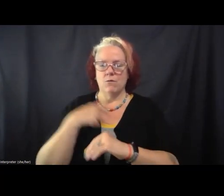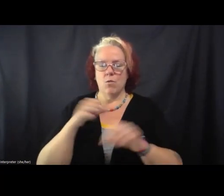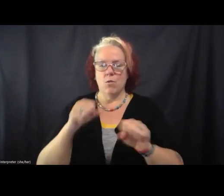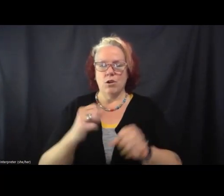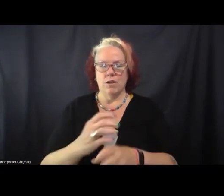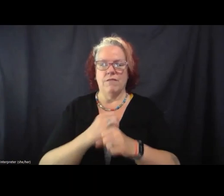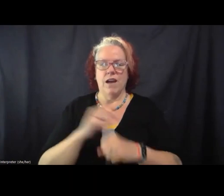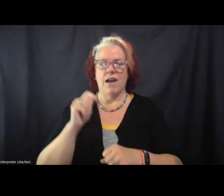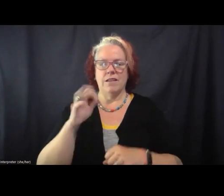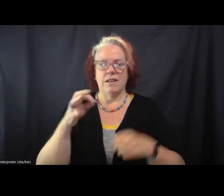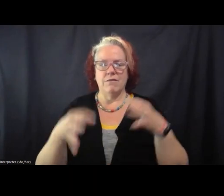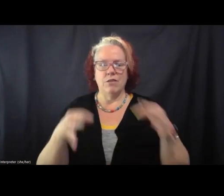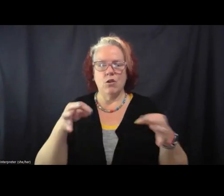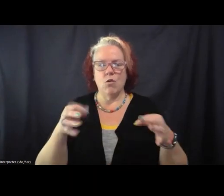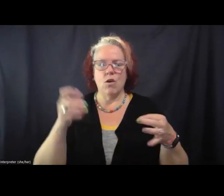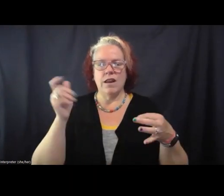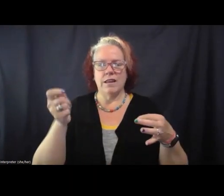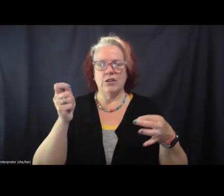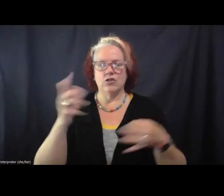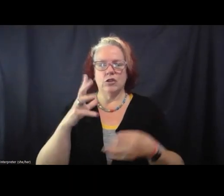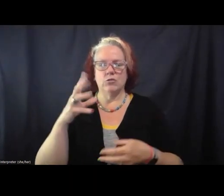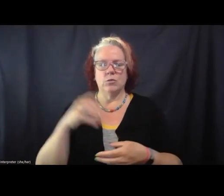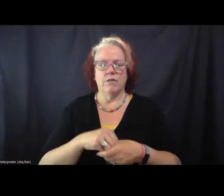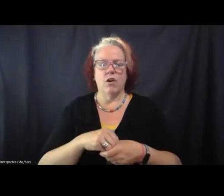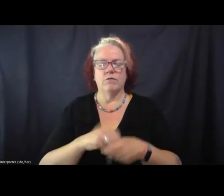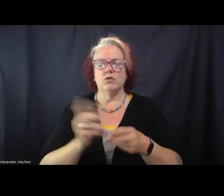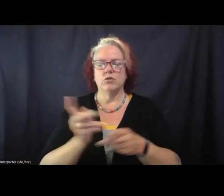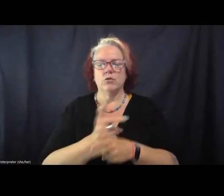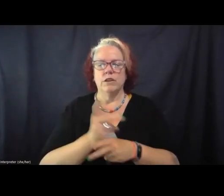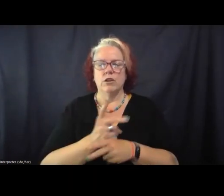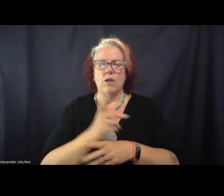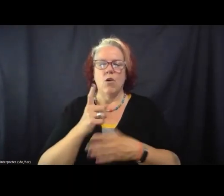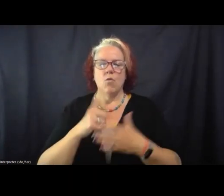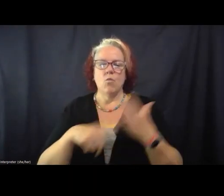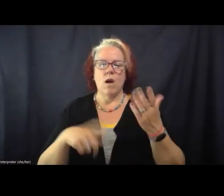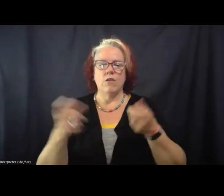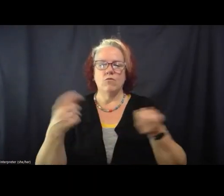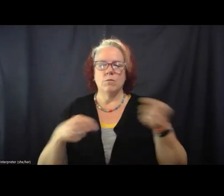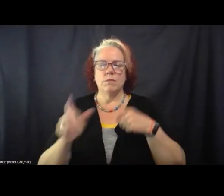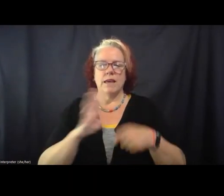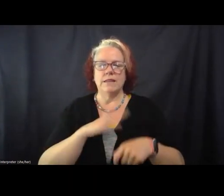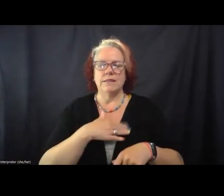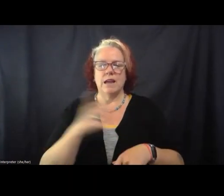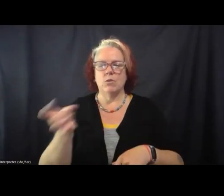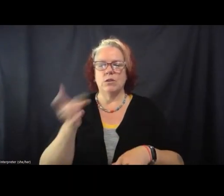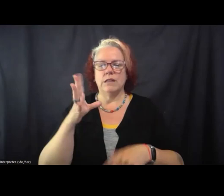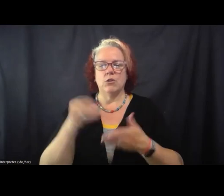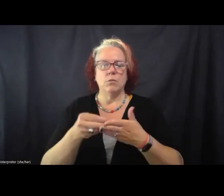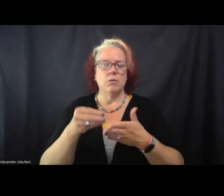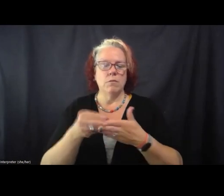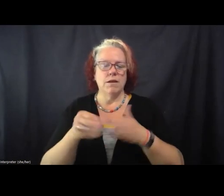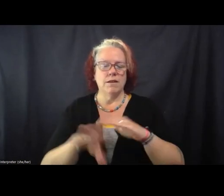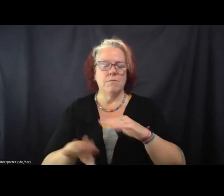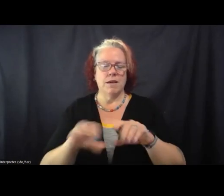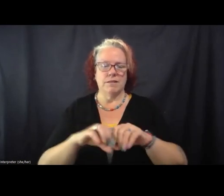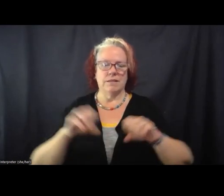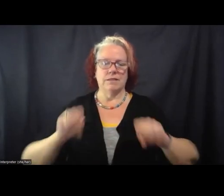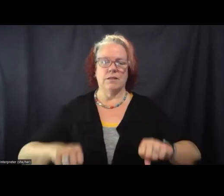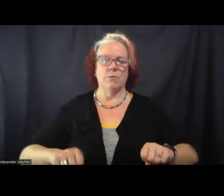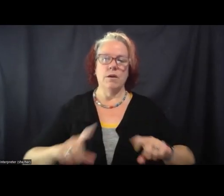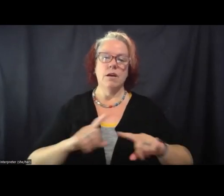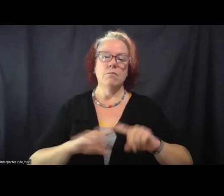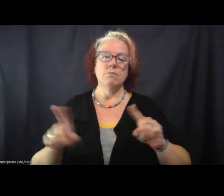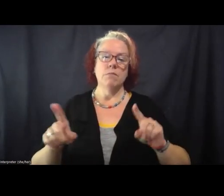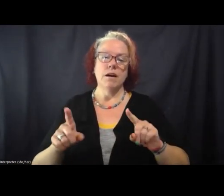court and a judge were involved in figuring out what replaced our terrible money-based system. But instead, the